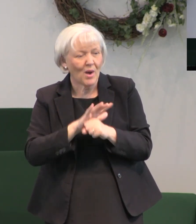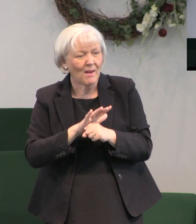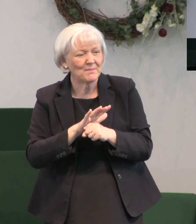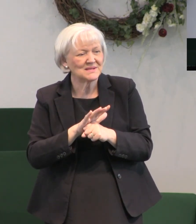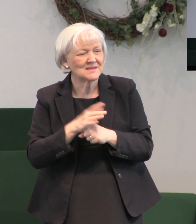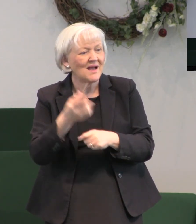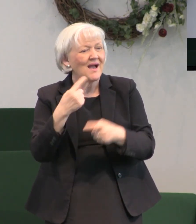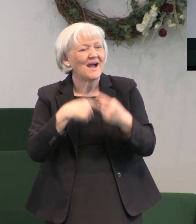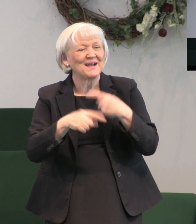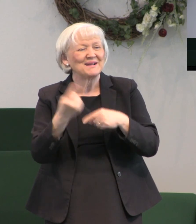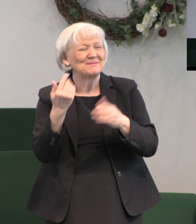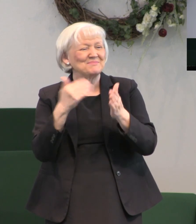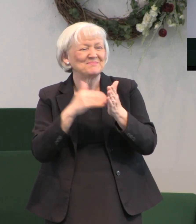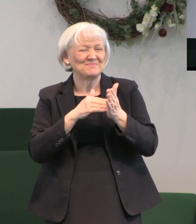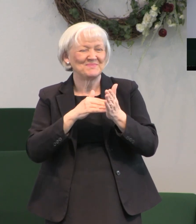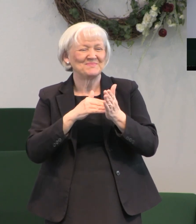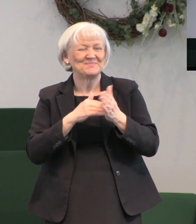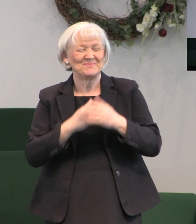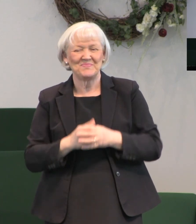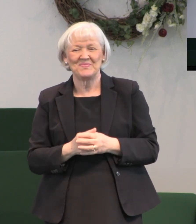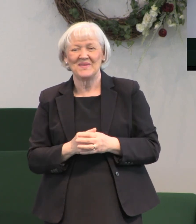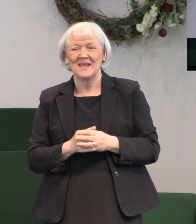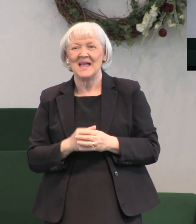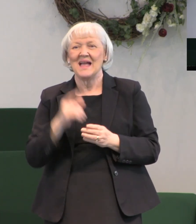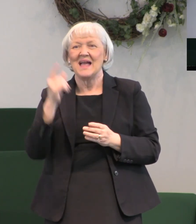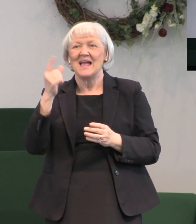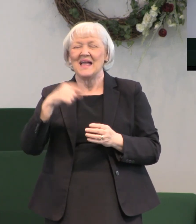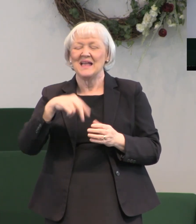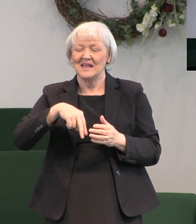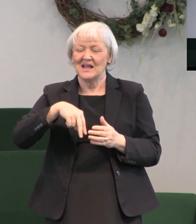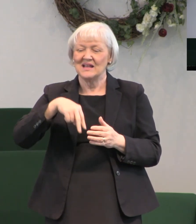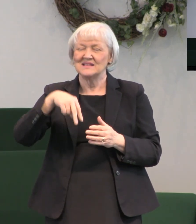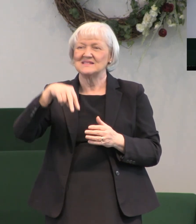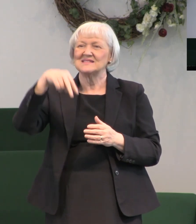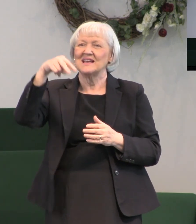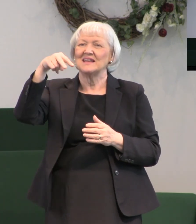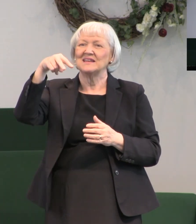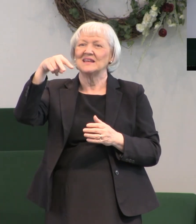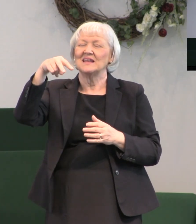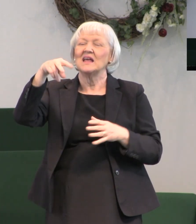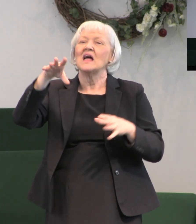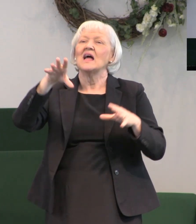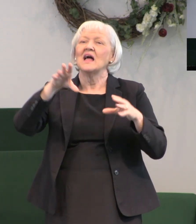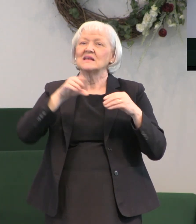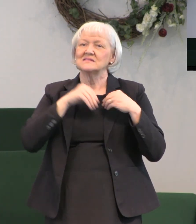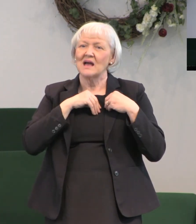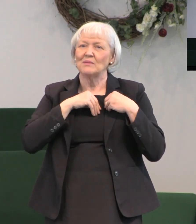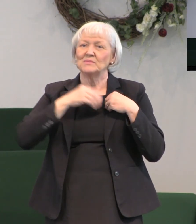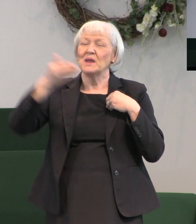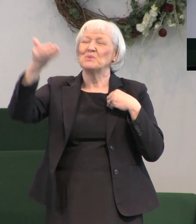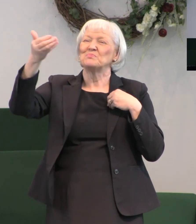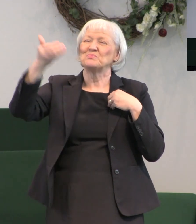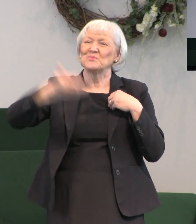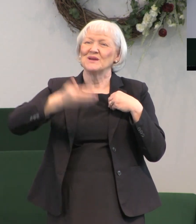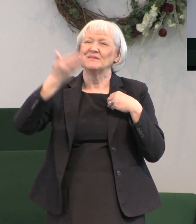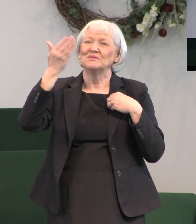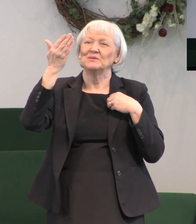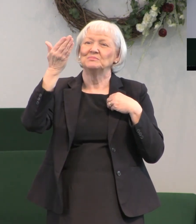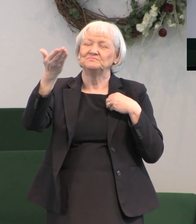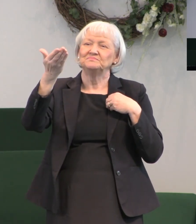one day he ascended and was received was welcomed up